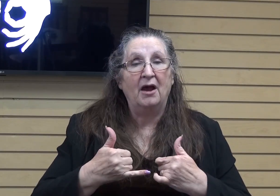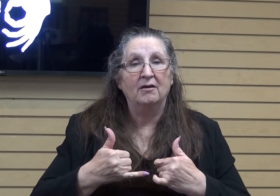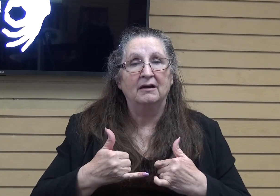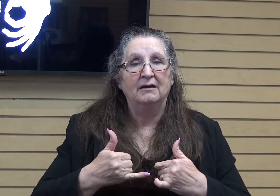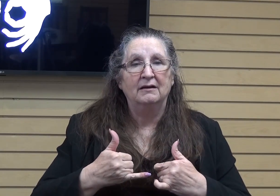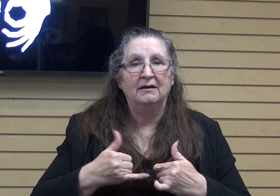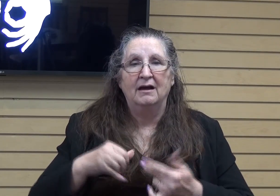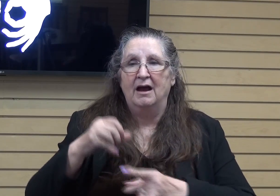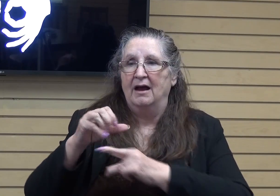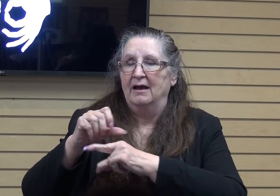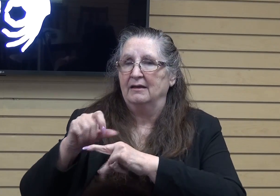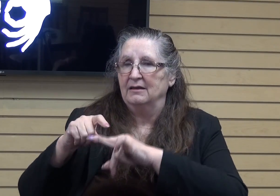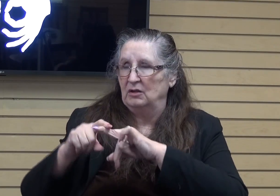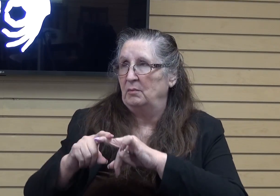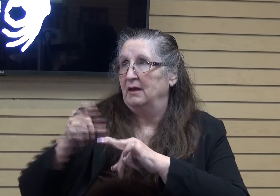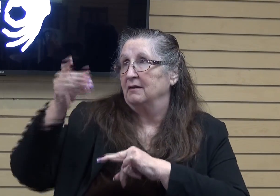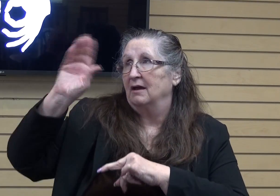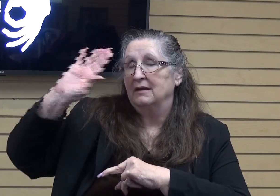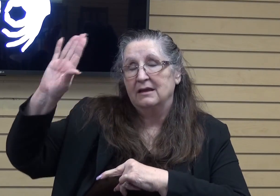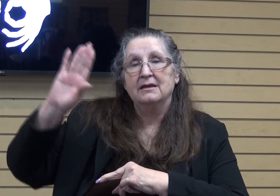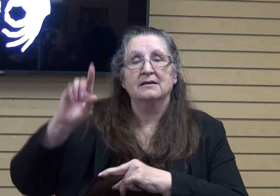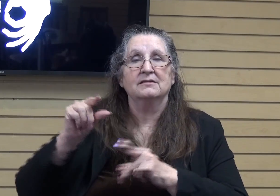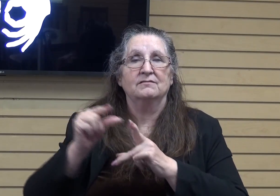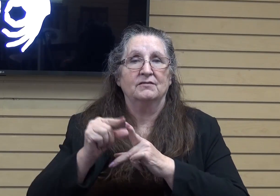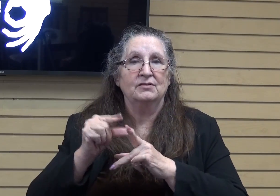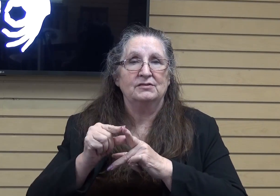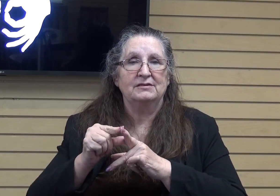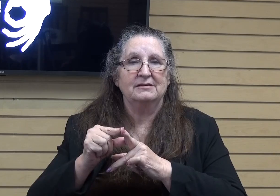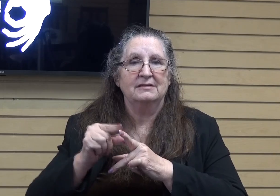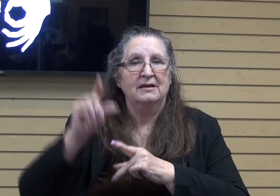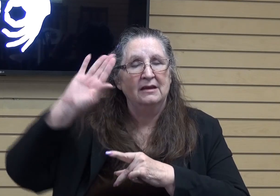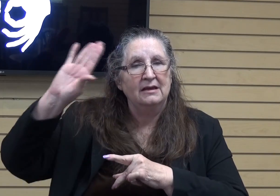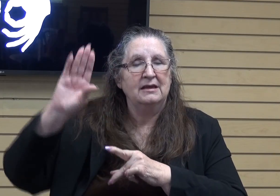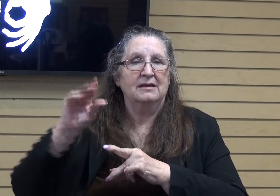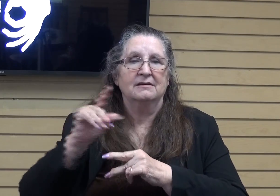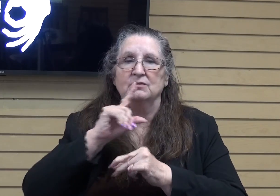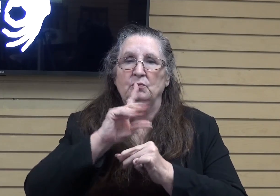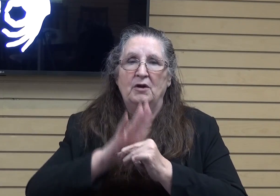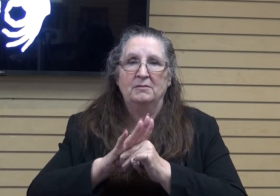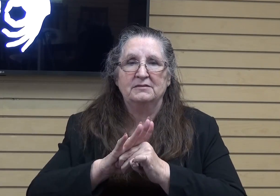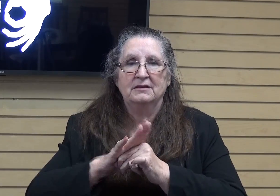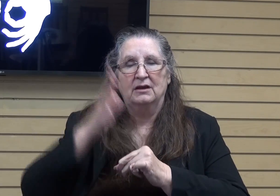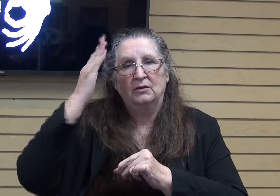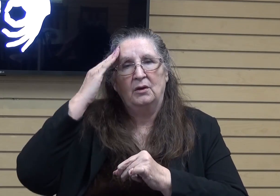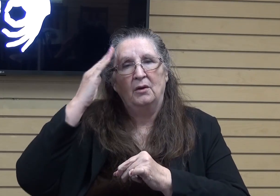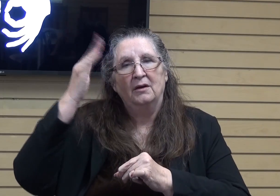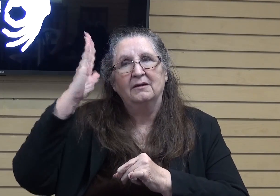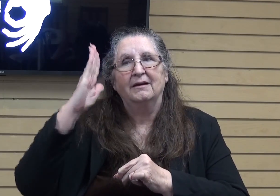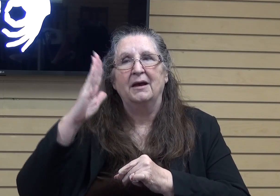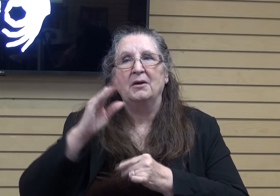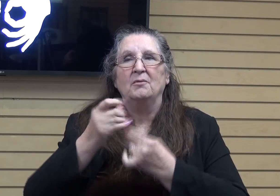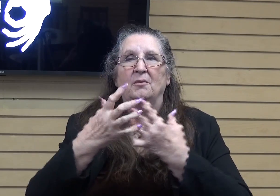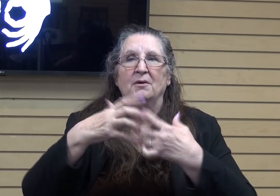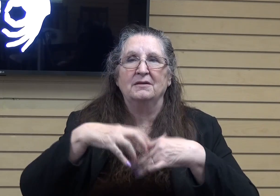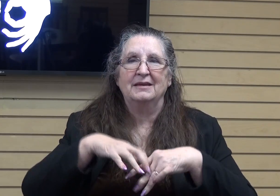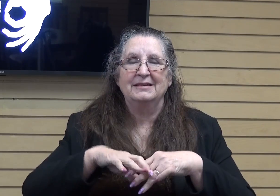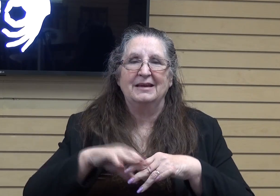can stand on these verses, you know, I can stand on all these verses and, and just know that God's going to work things out, because God's good,